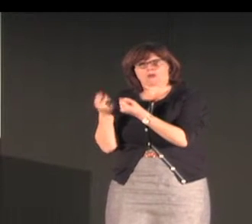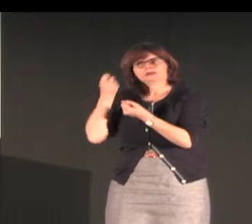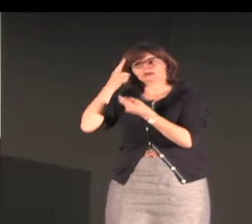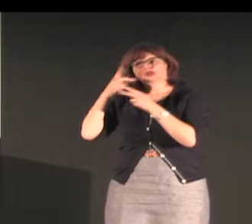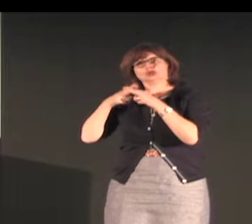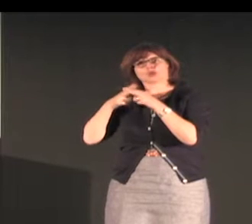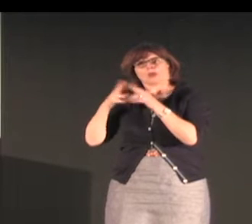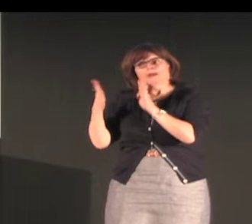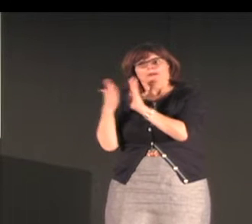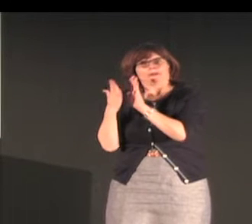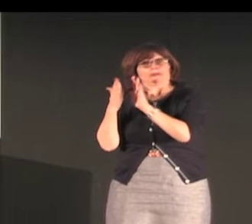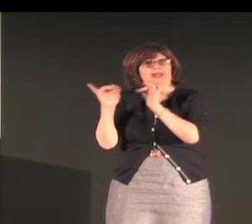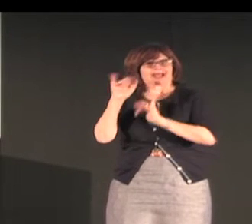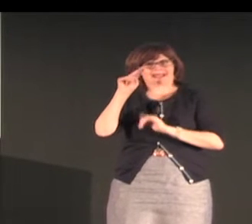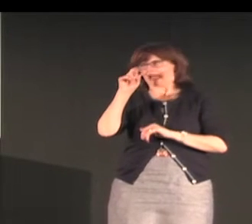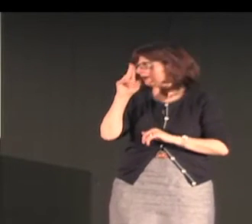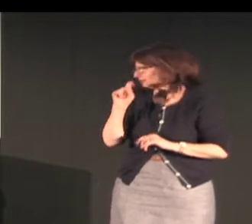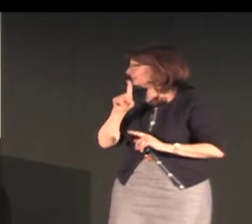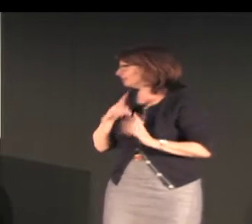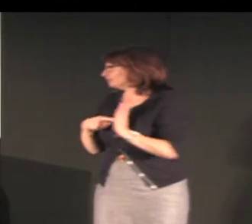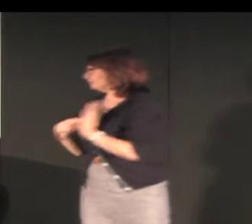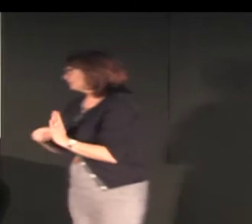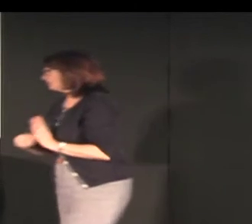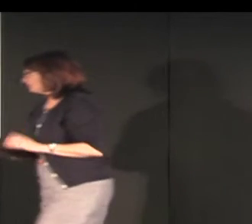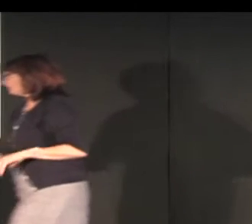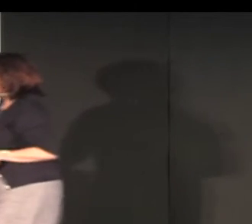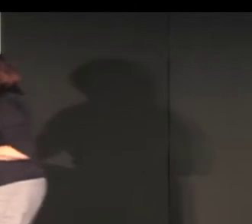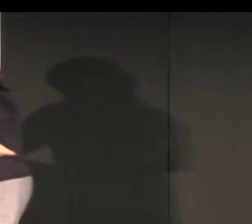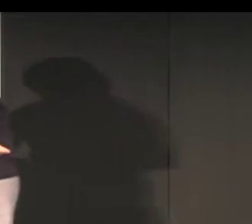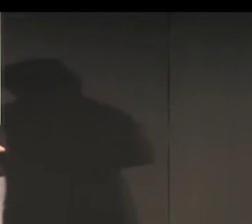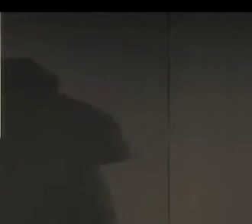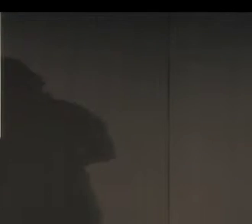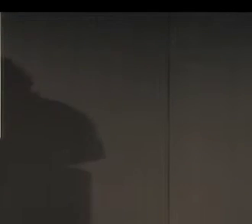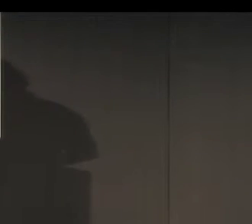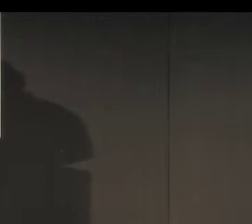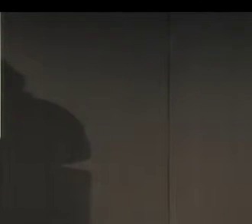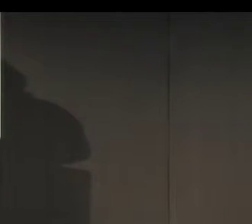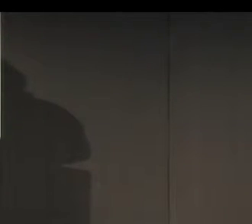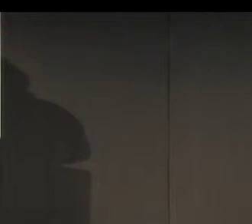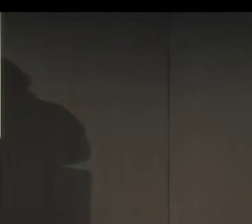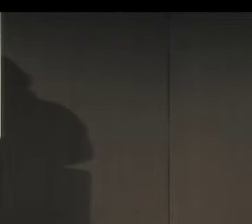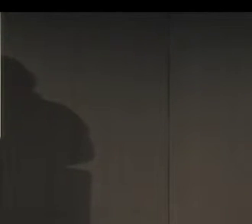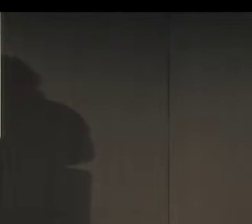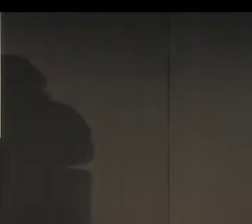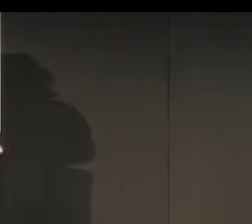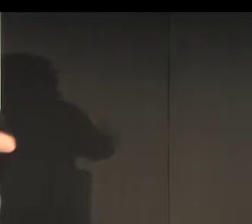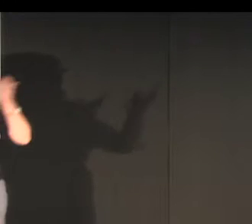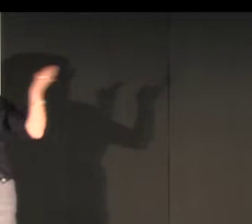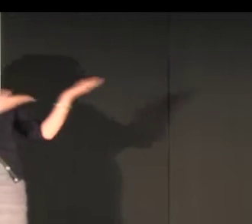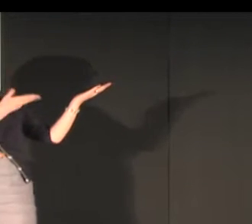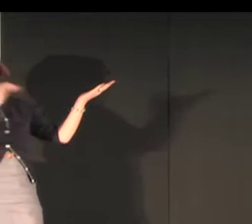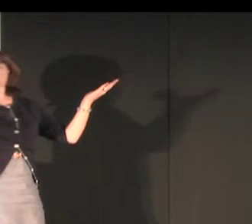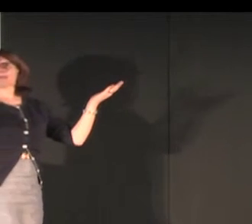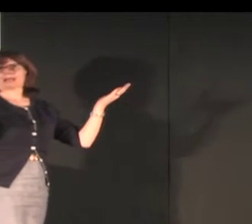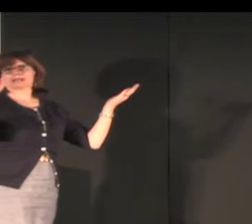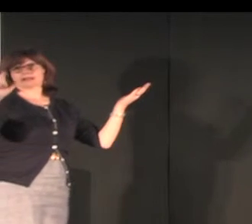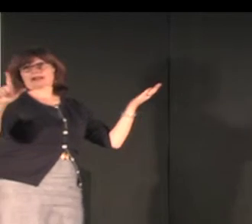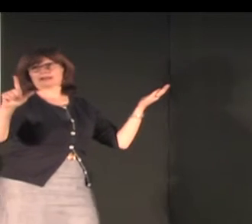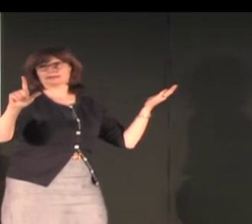how it's held and the sign is made in a smaller shorter version and I'll give you some examples